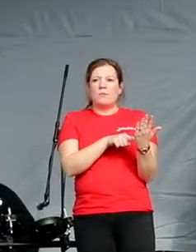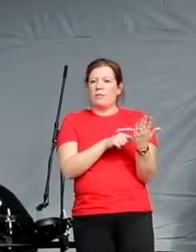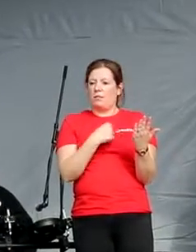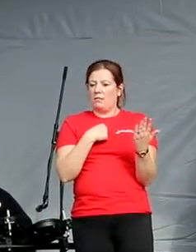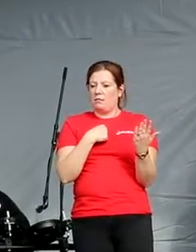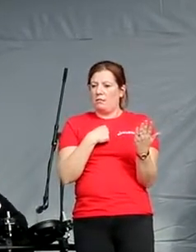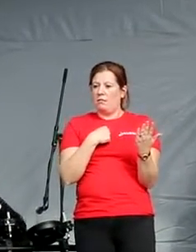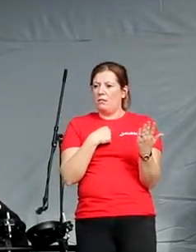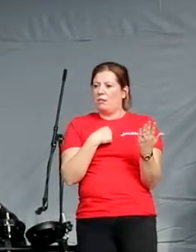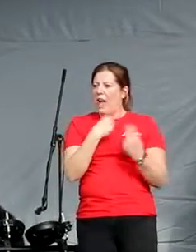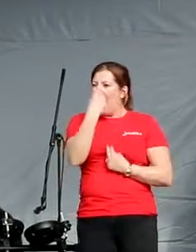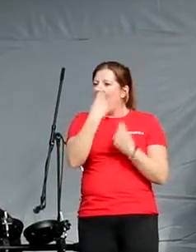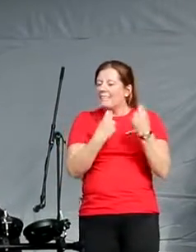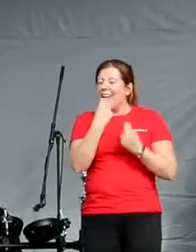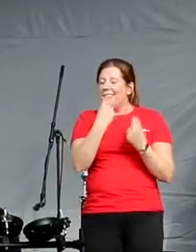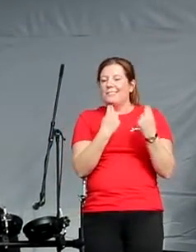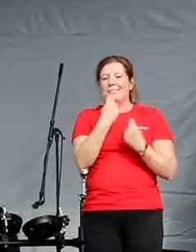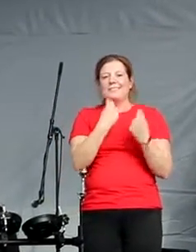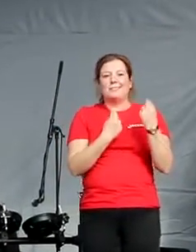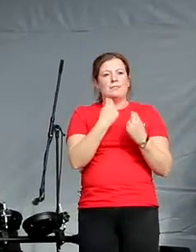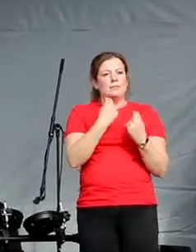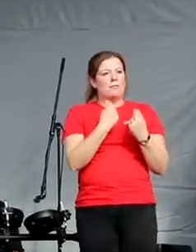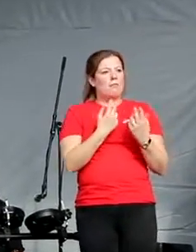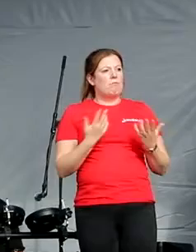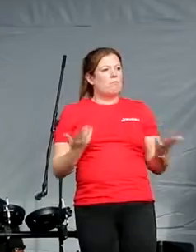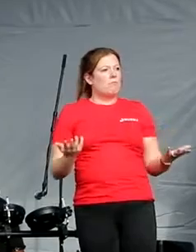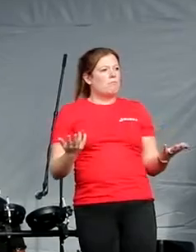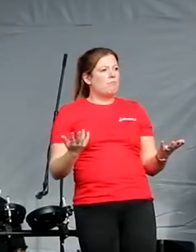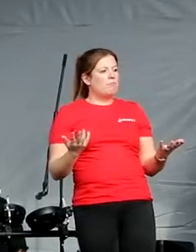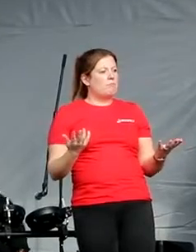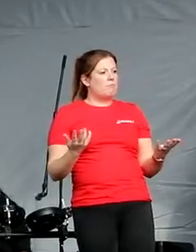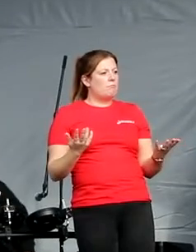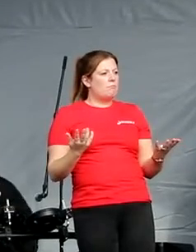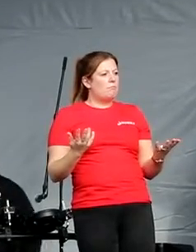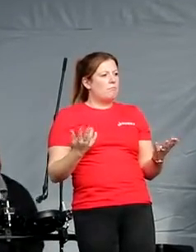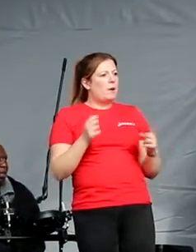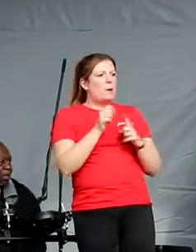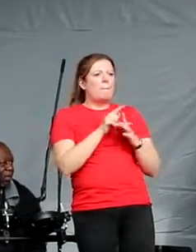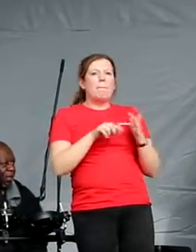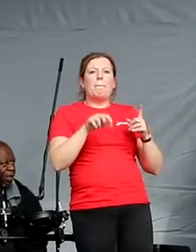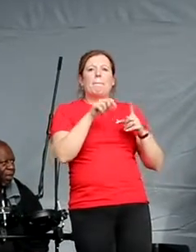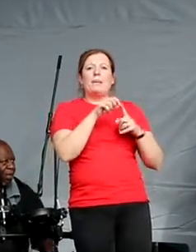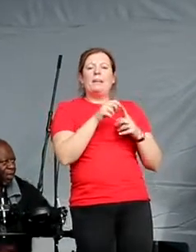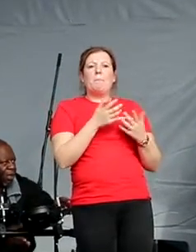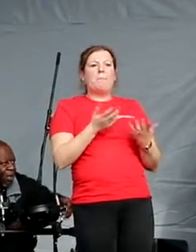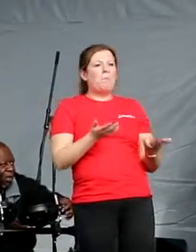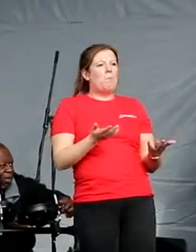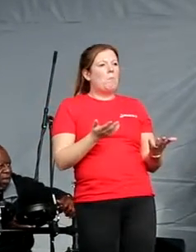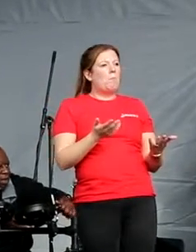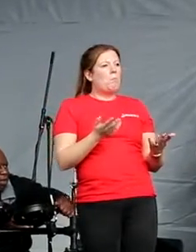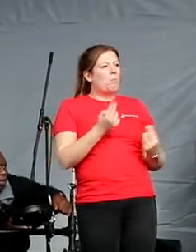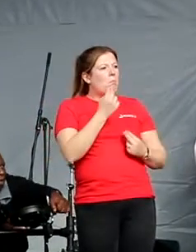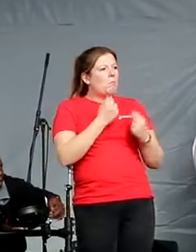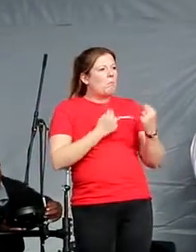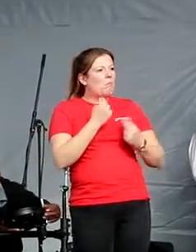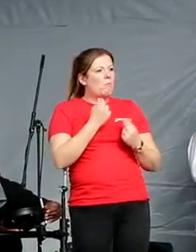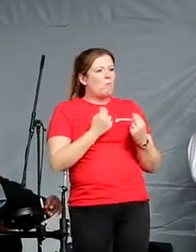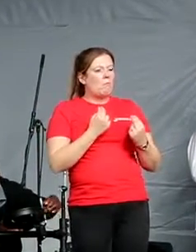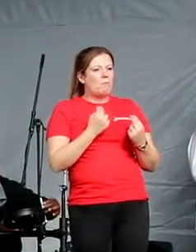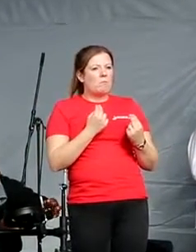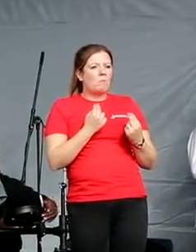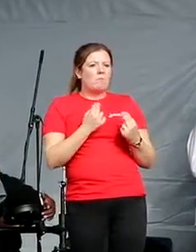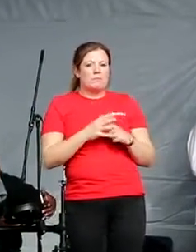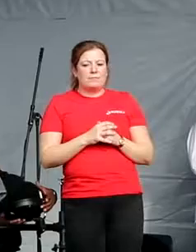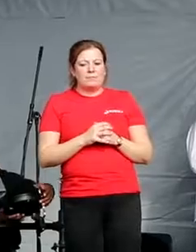reassessed. Yes, Pep, the new God. It cured